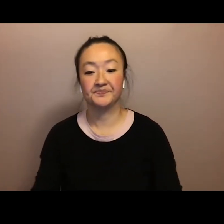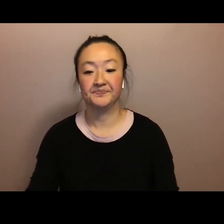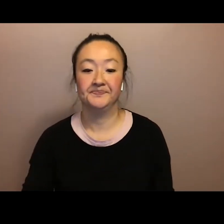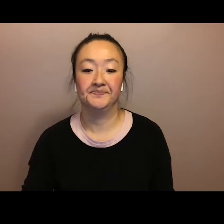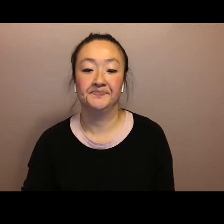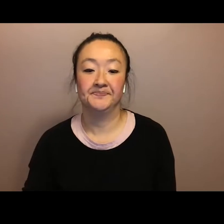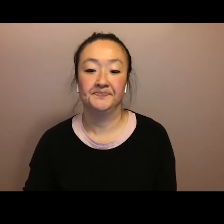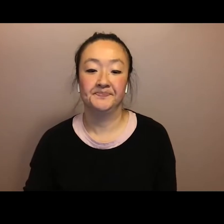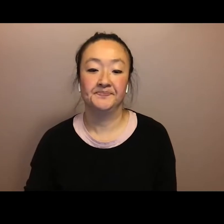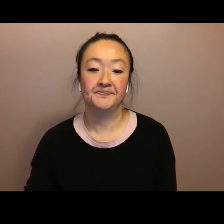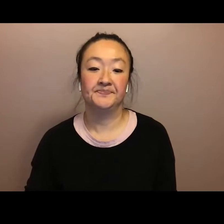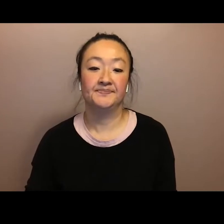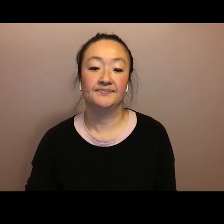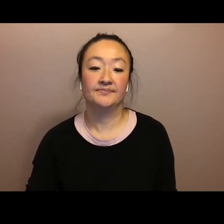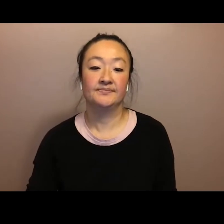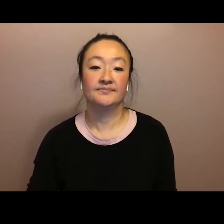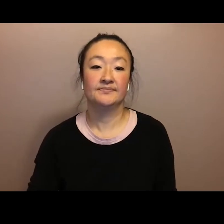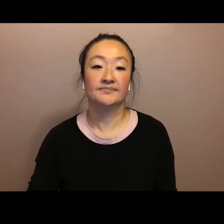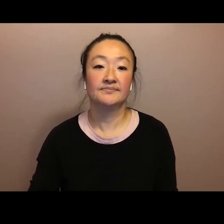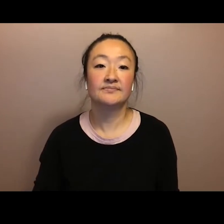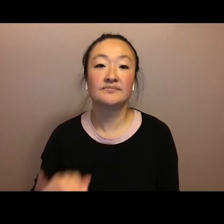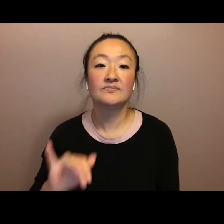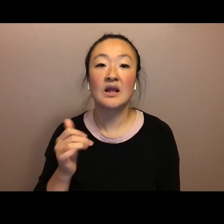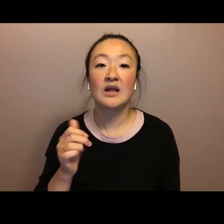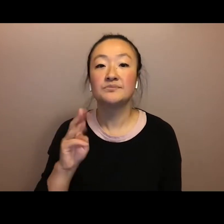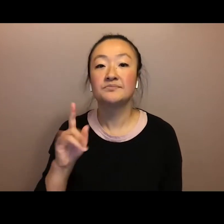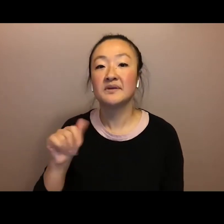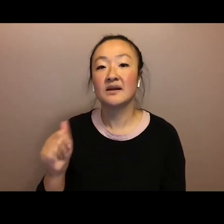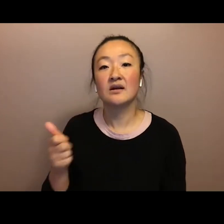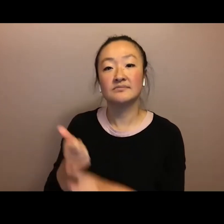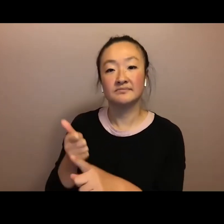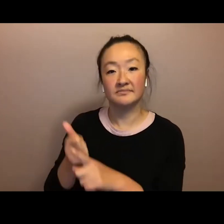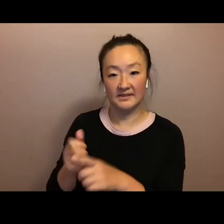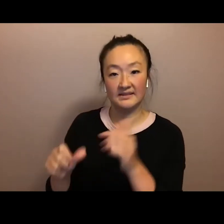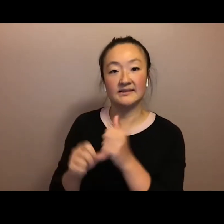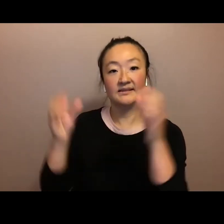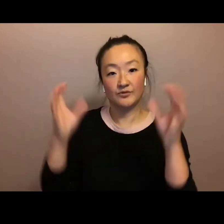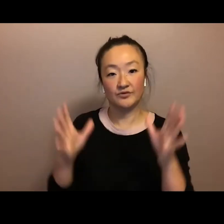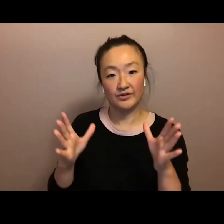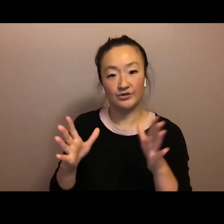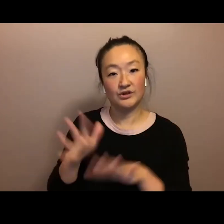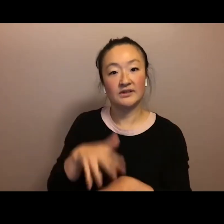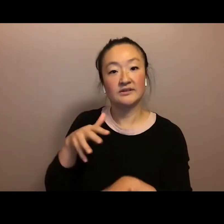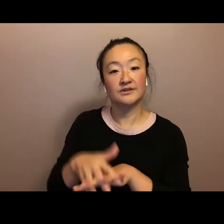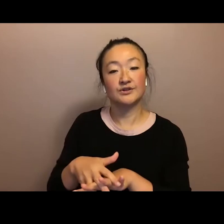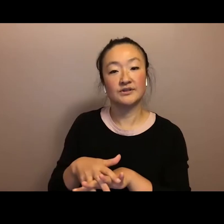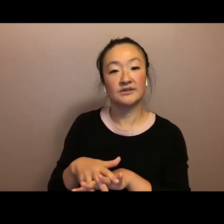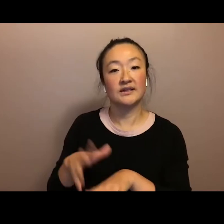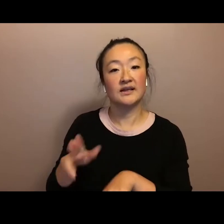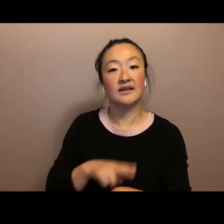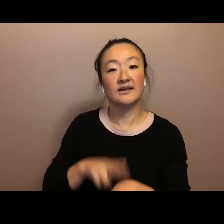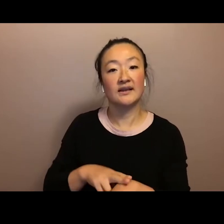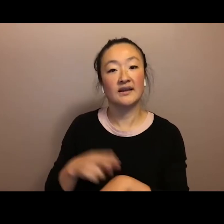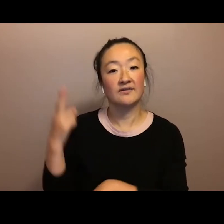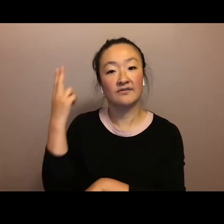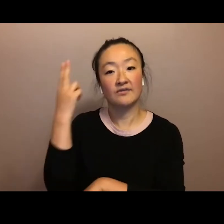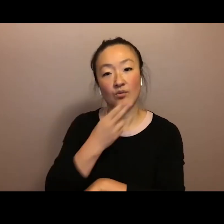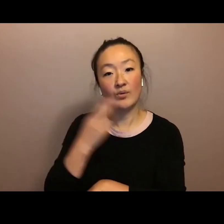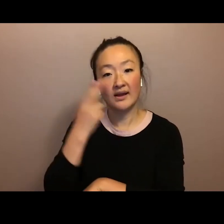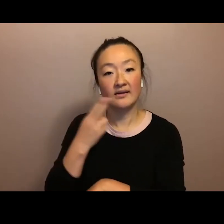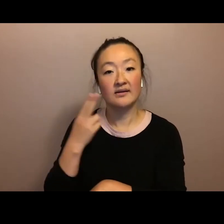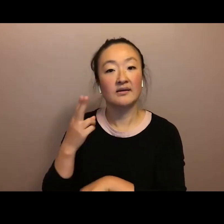Hawaii at Manoa. As well as an award-winning poet, musician, and a lifelong activist. Remembering Our